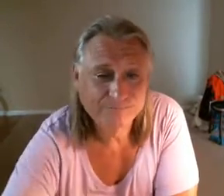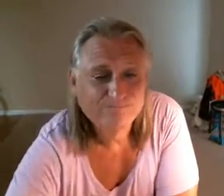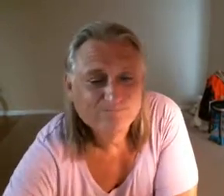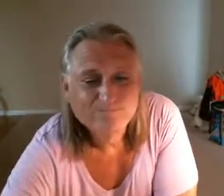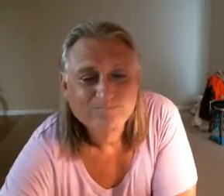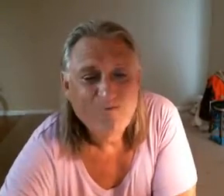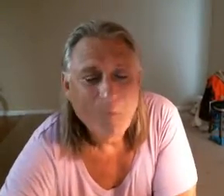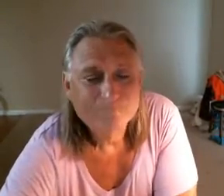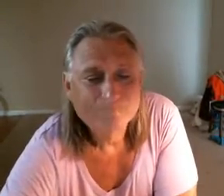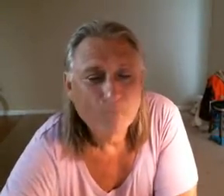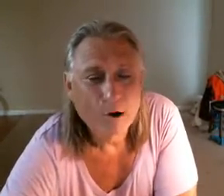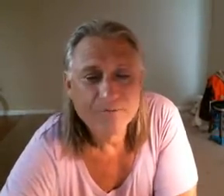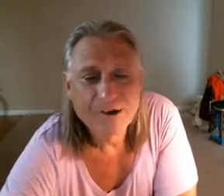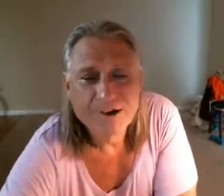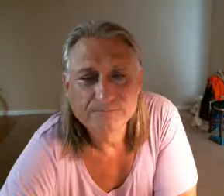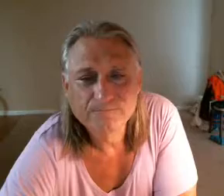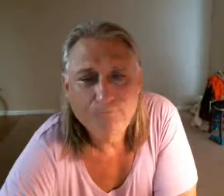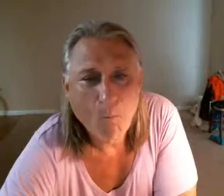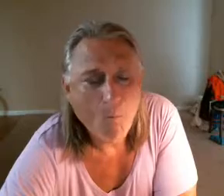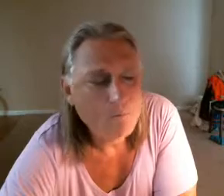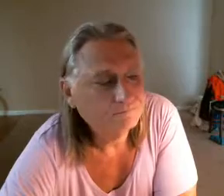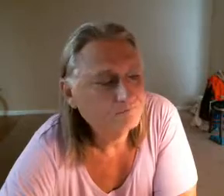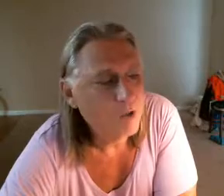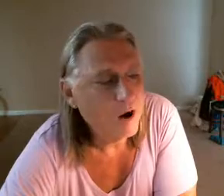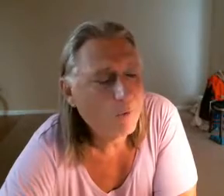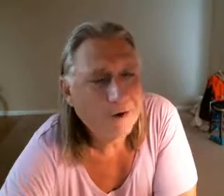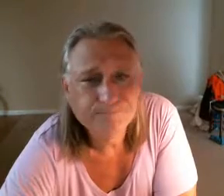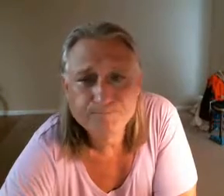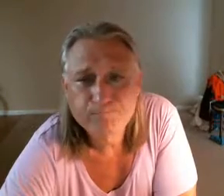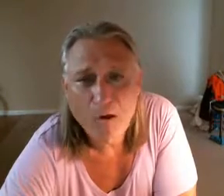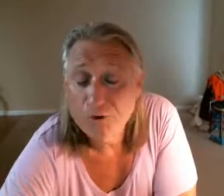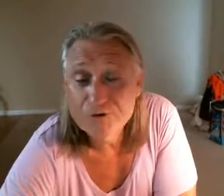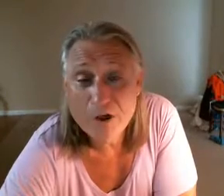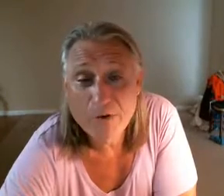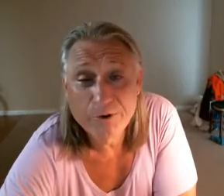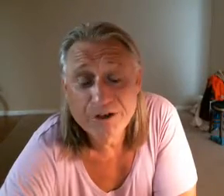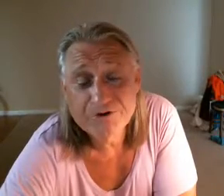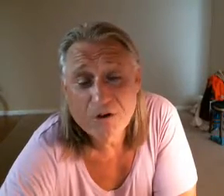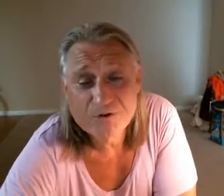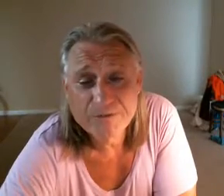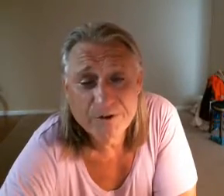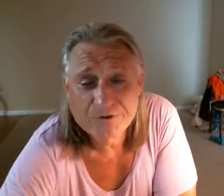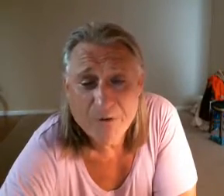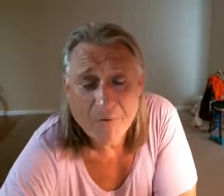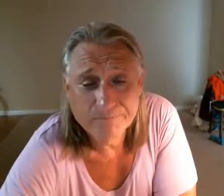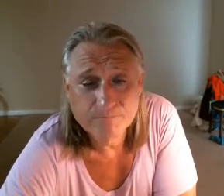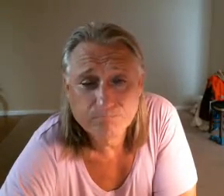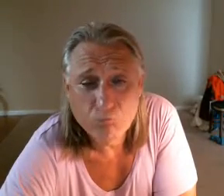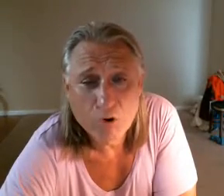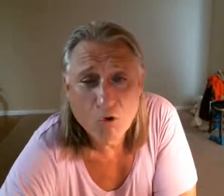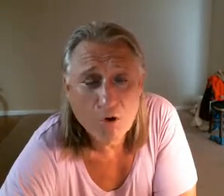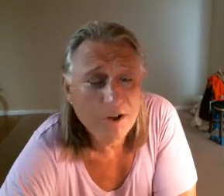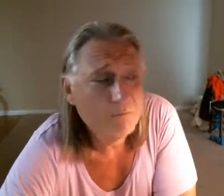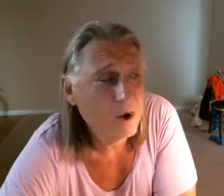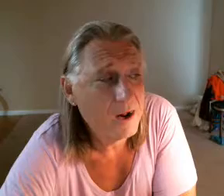pardon me anyway so that's all I really that's all this video is about recording my